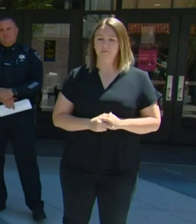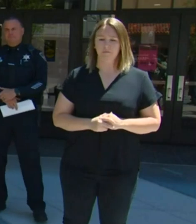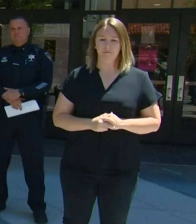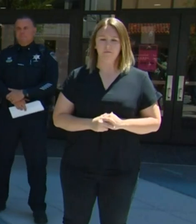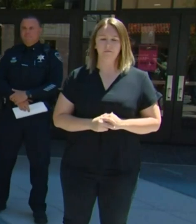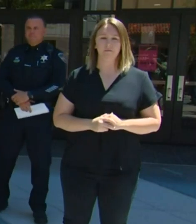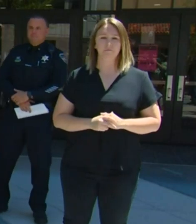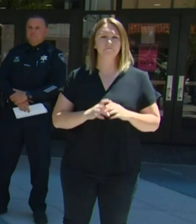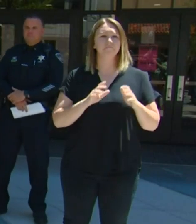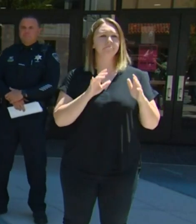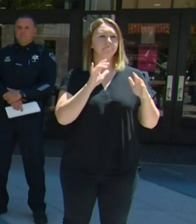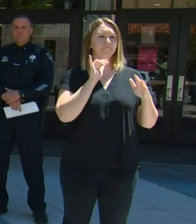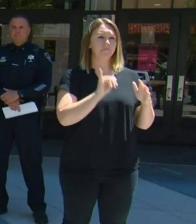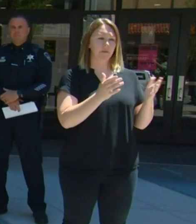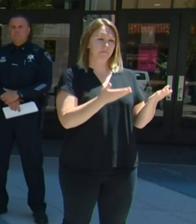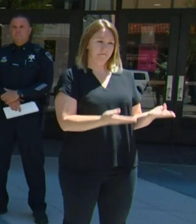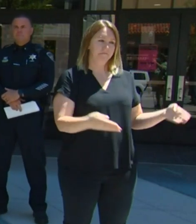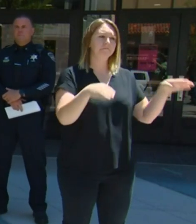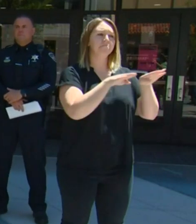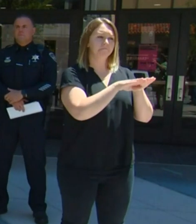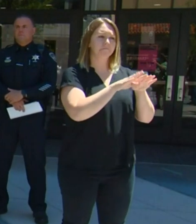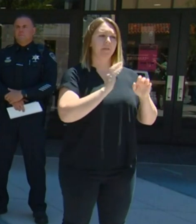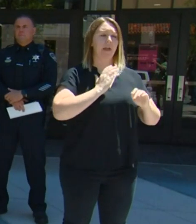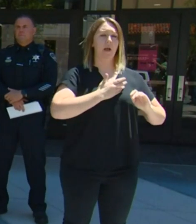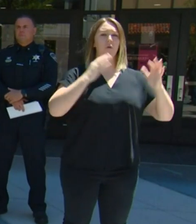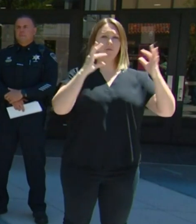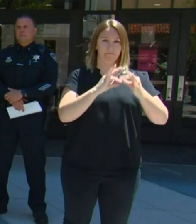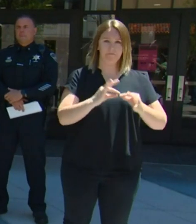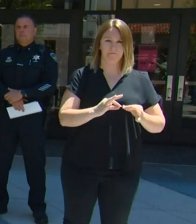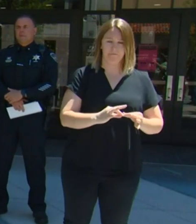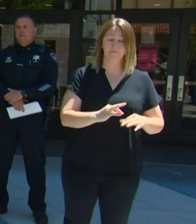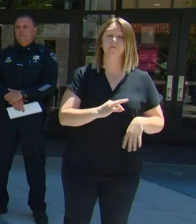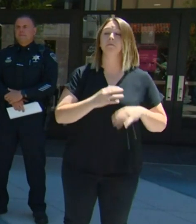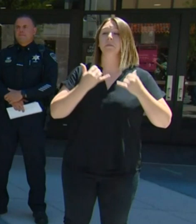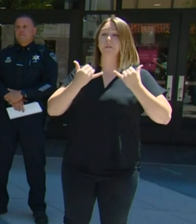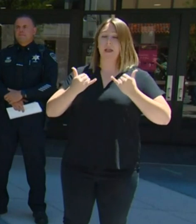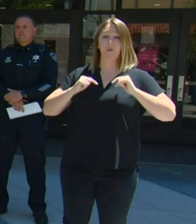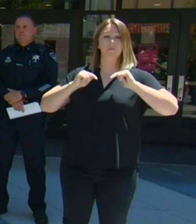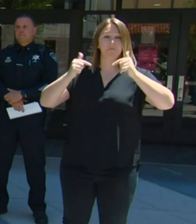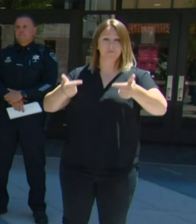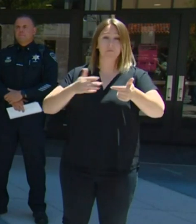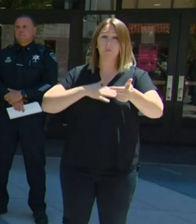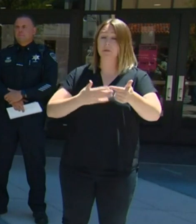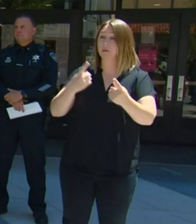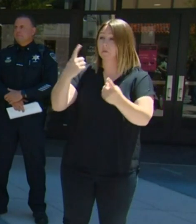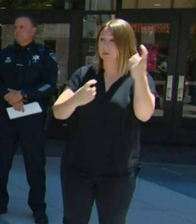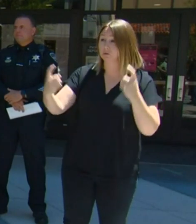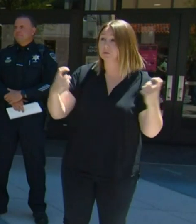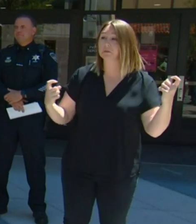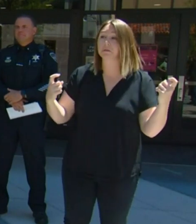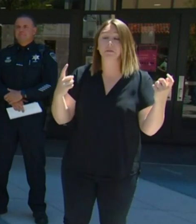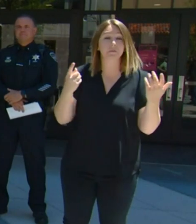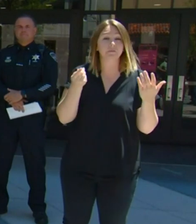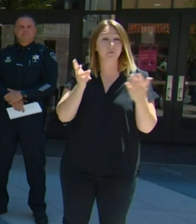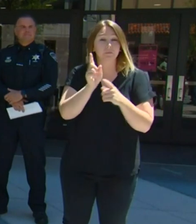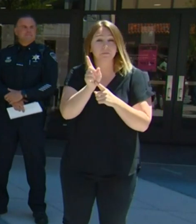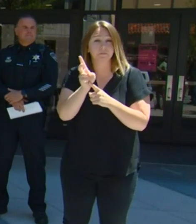That concludes our planned remarks. We are happy to take questions if you have them for any of us for a couple minutes.